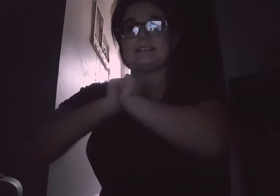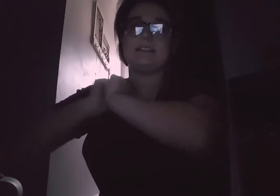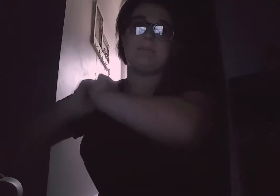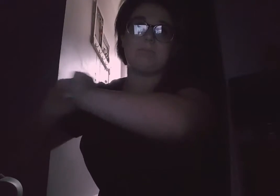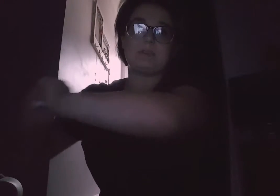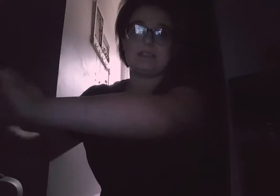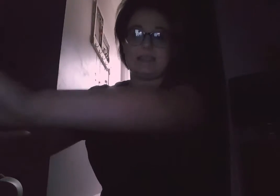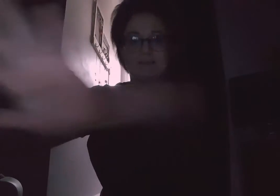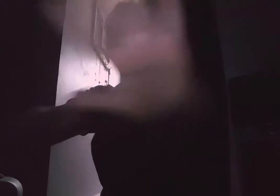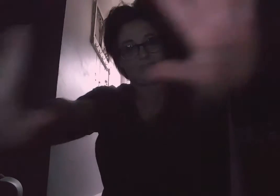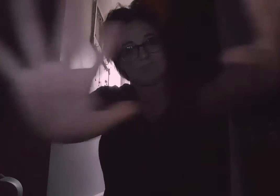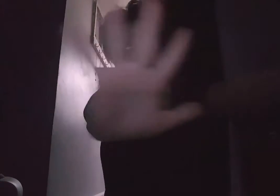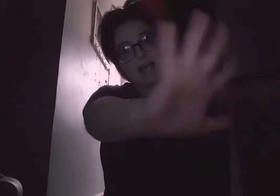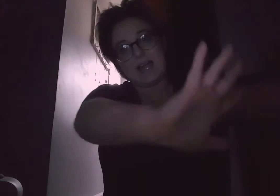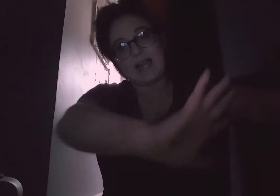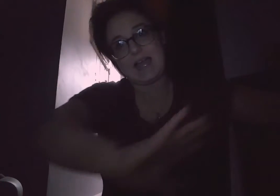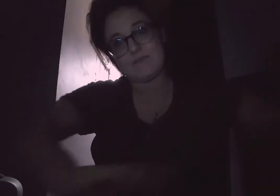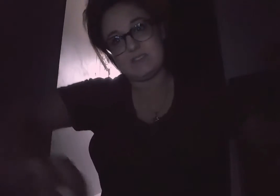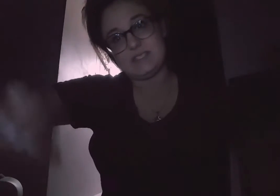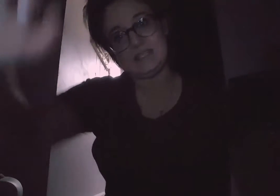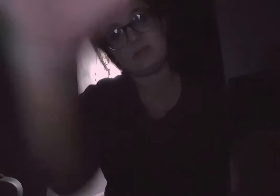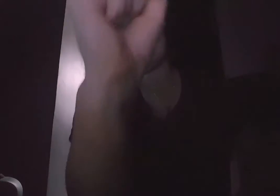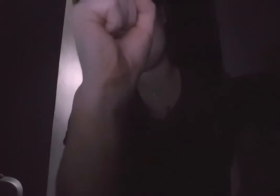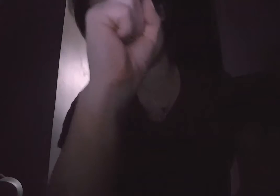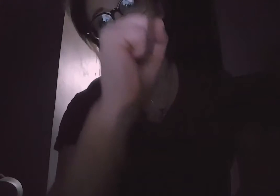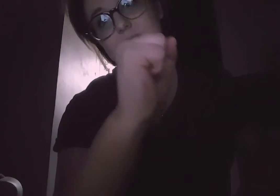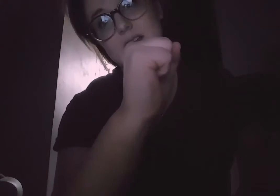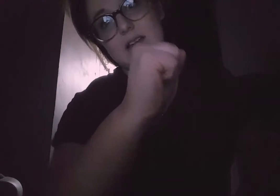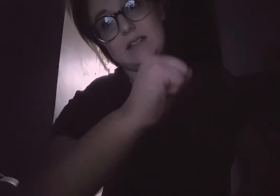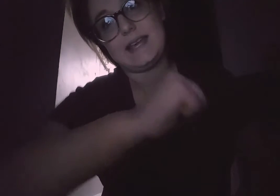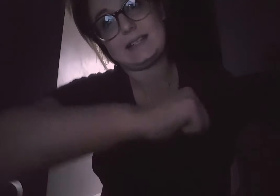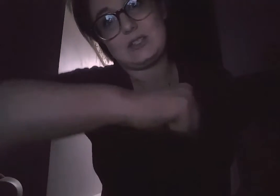number ten. I have zero tattoos.